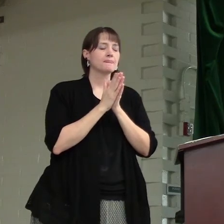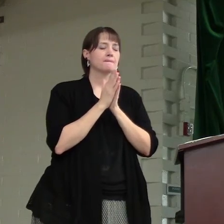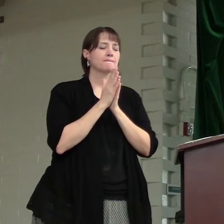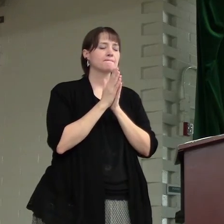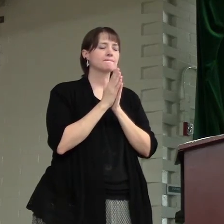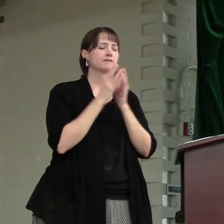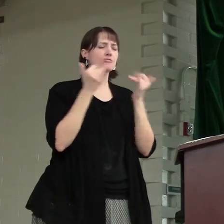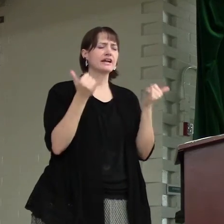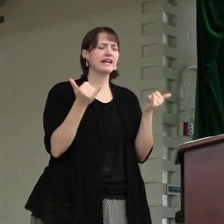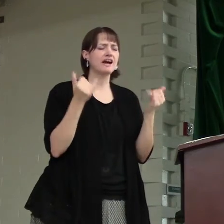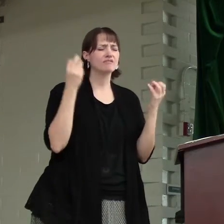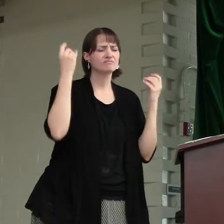So right now,